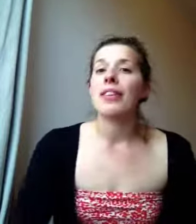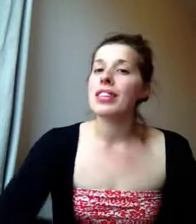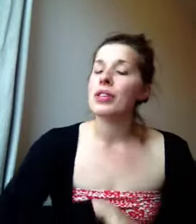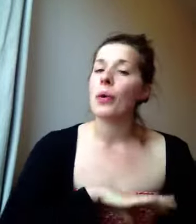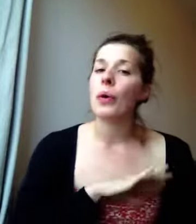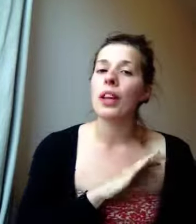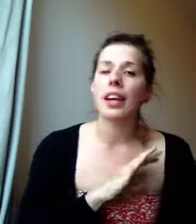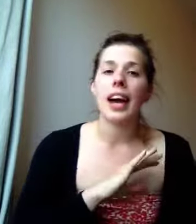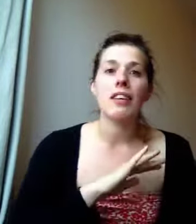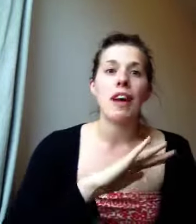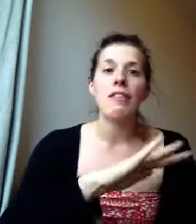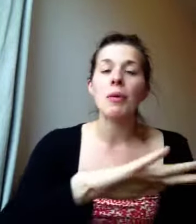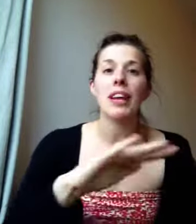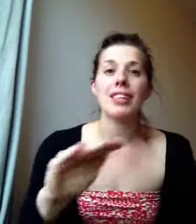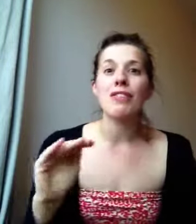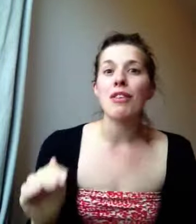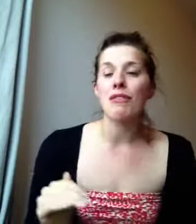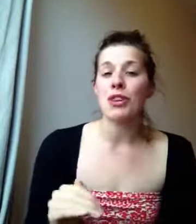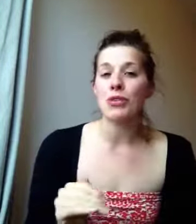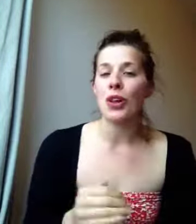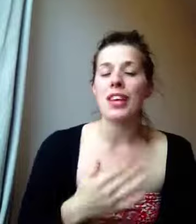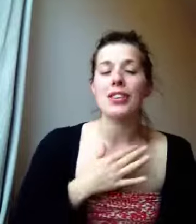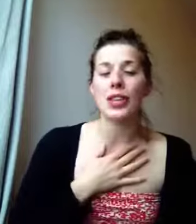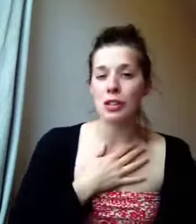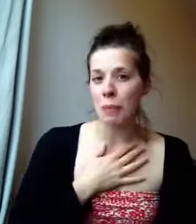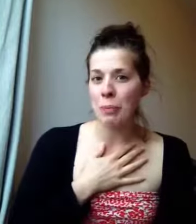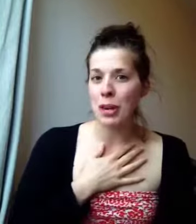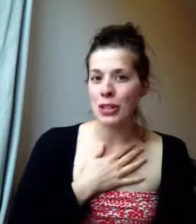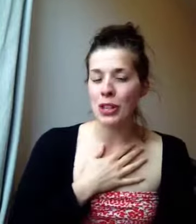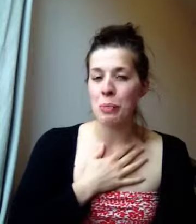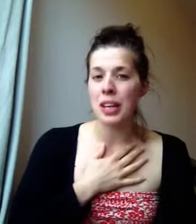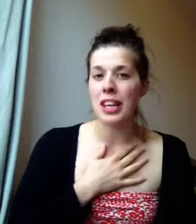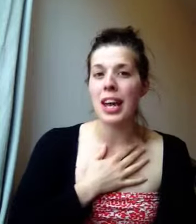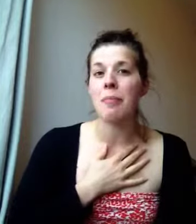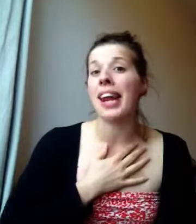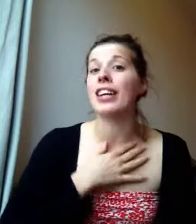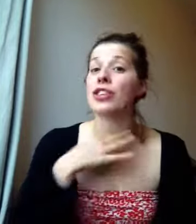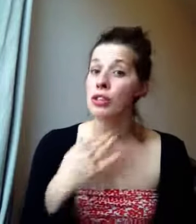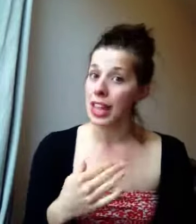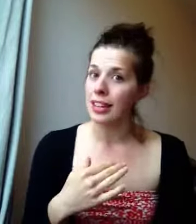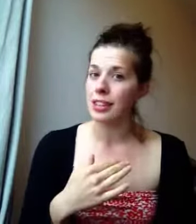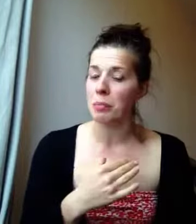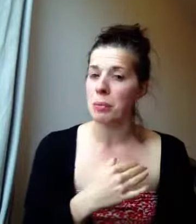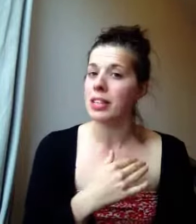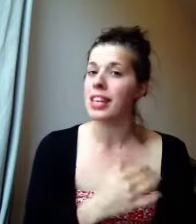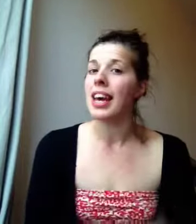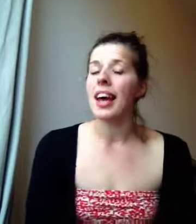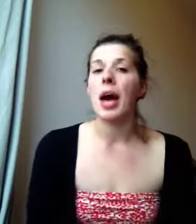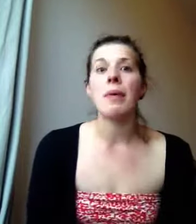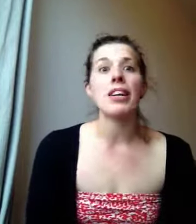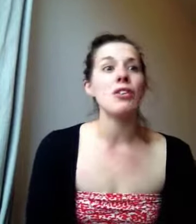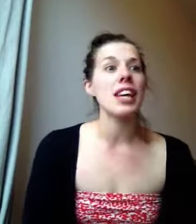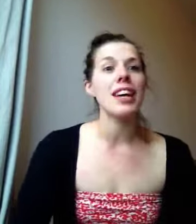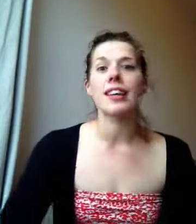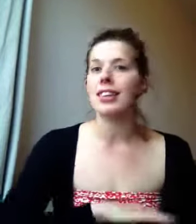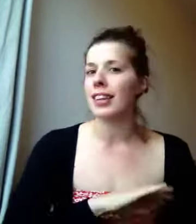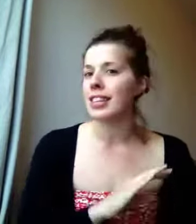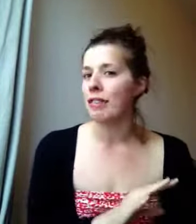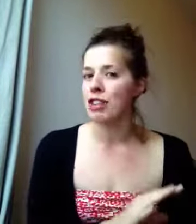this is all kind of, everyone has different views on this. So this is my personal opinion. And I do take supplements. I don't take tons every